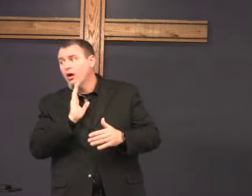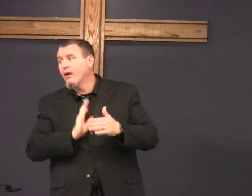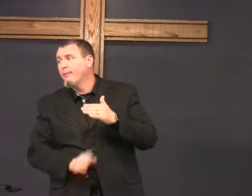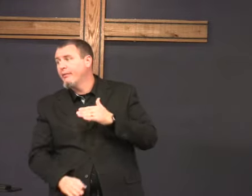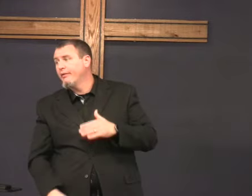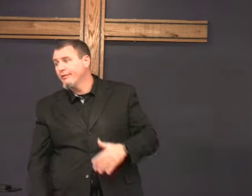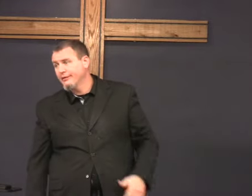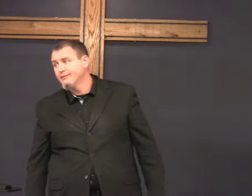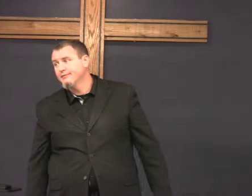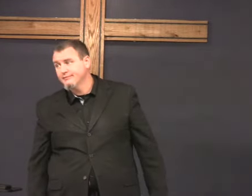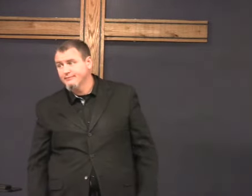humility.